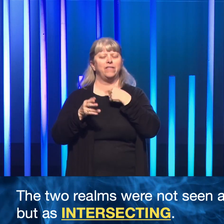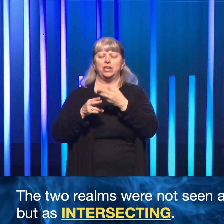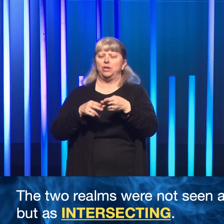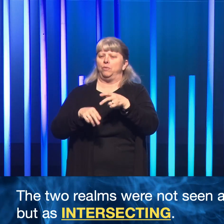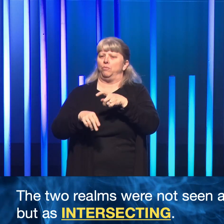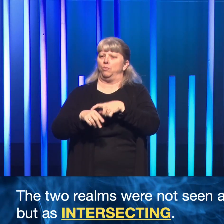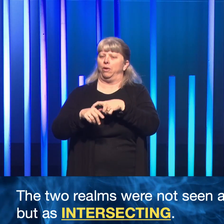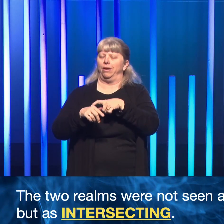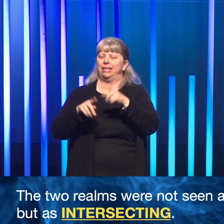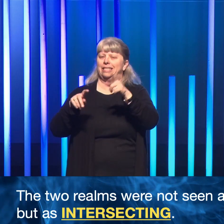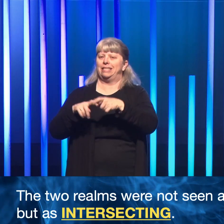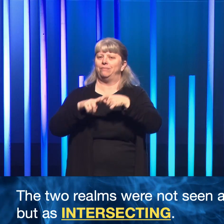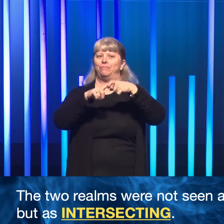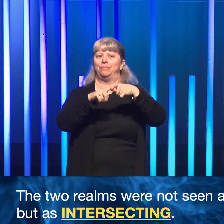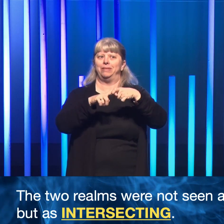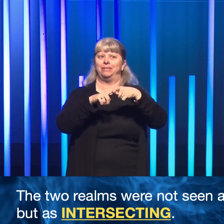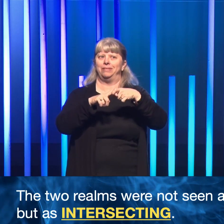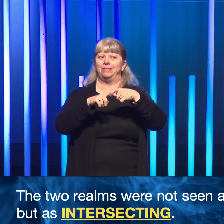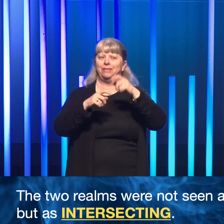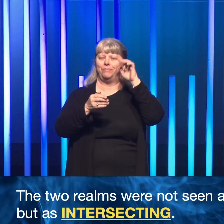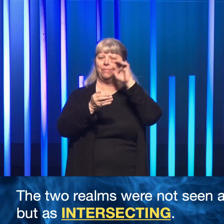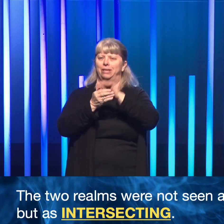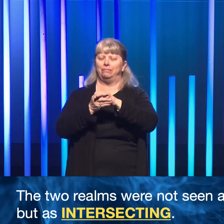suspension of disbelief.